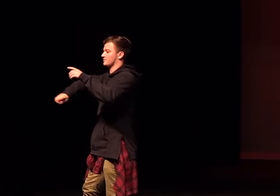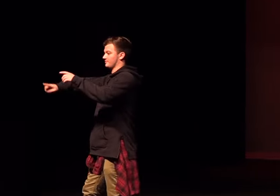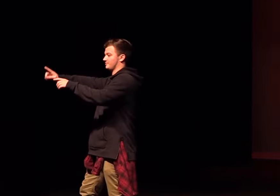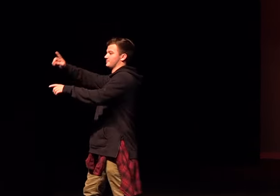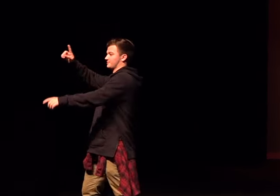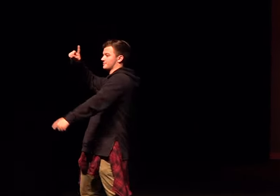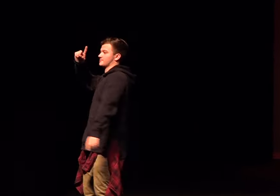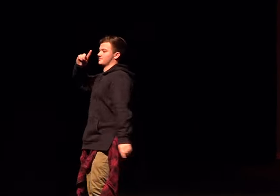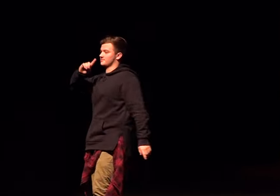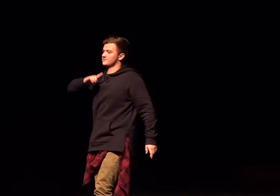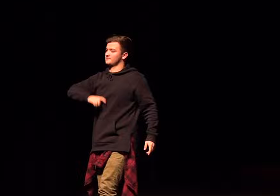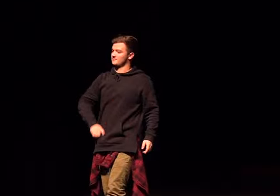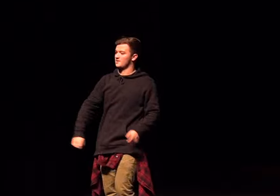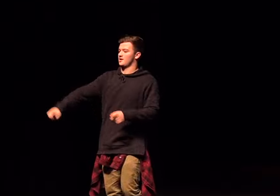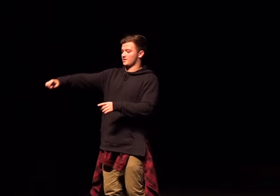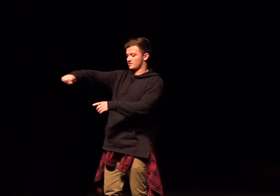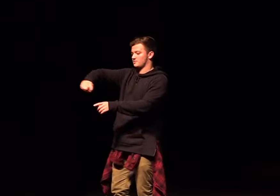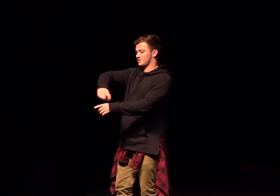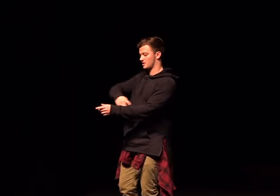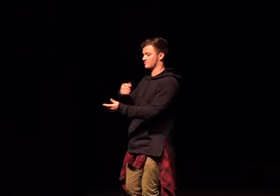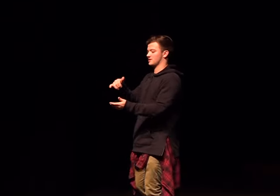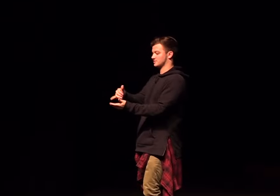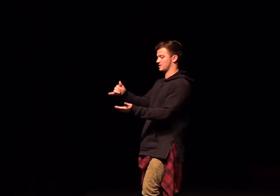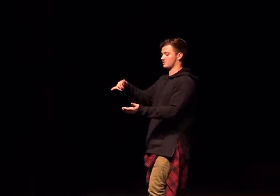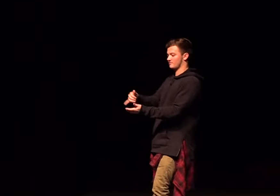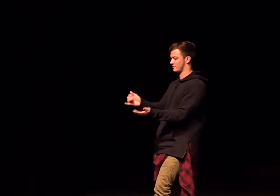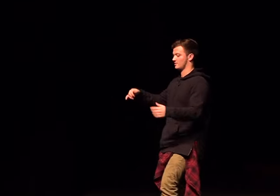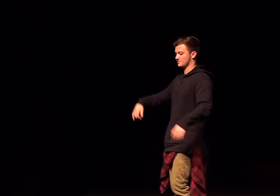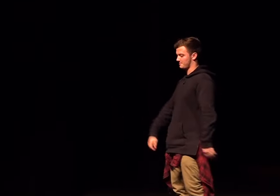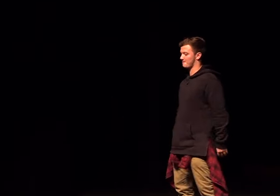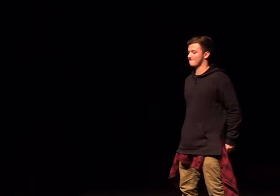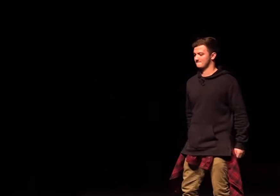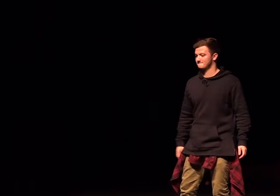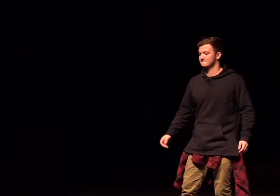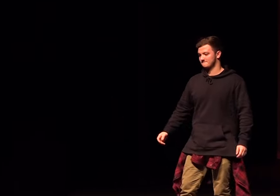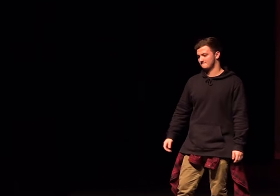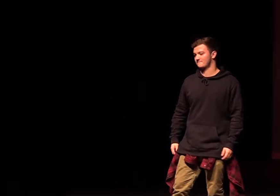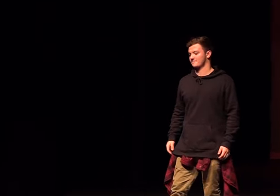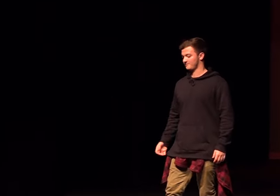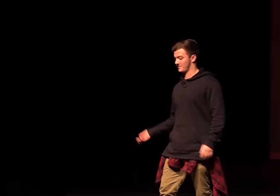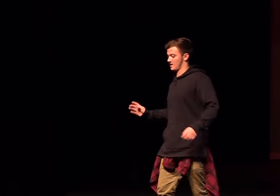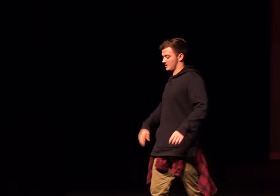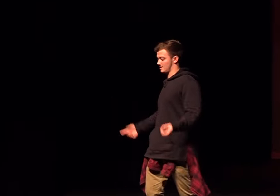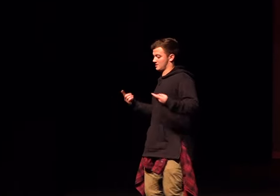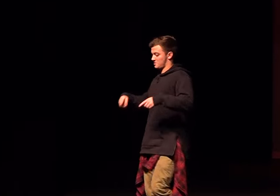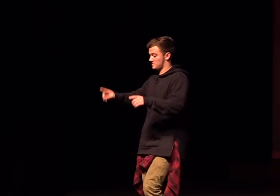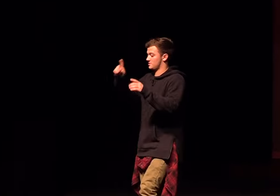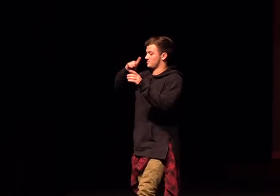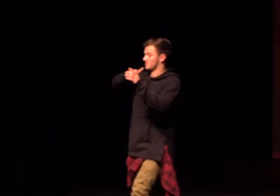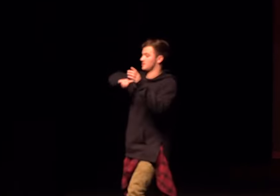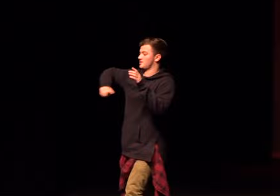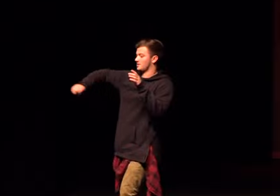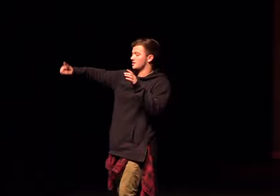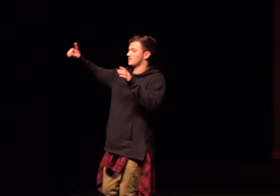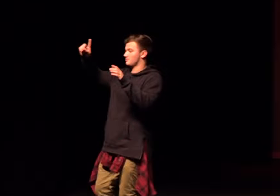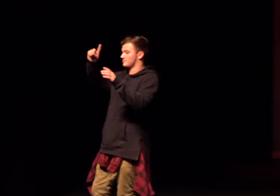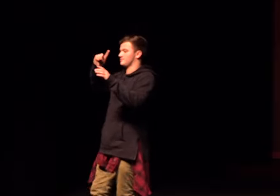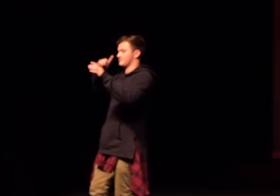my love Call me on my cell phone Late night when you need my